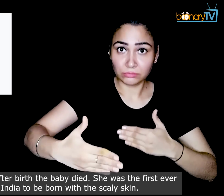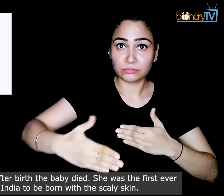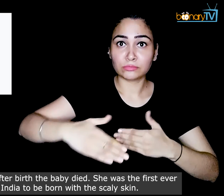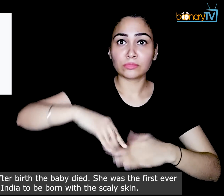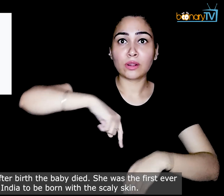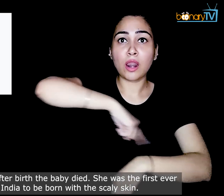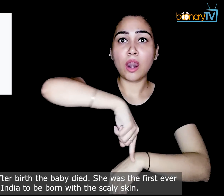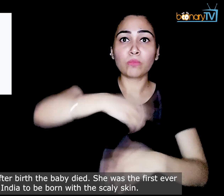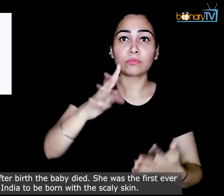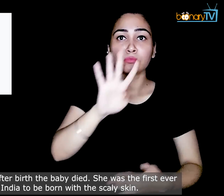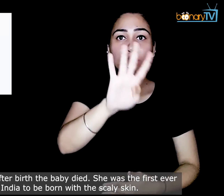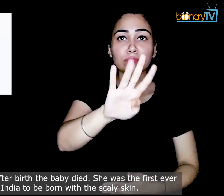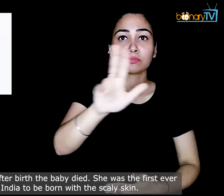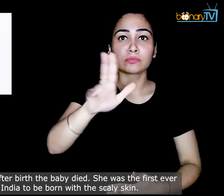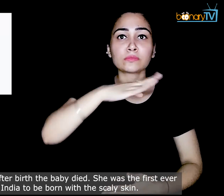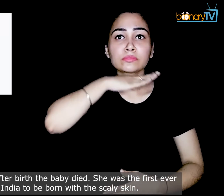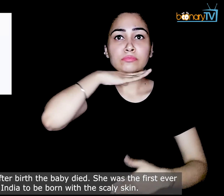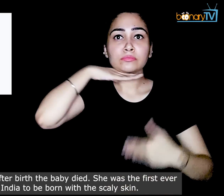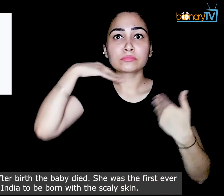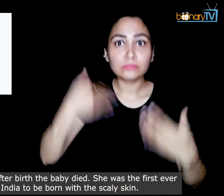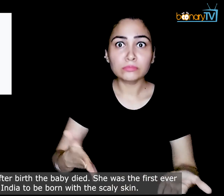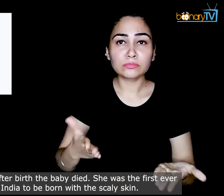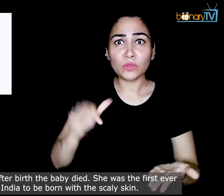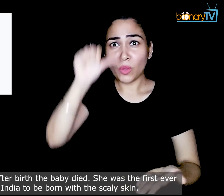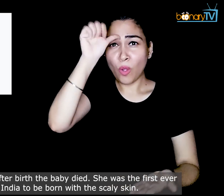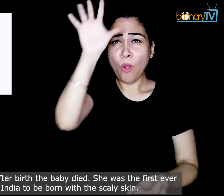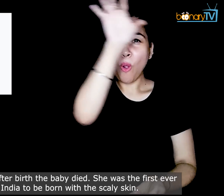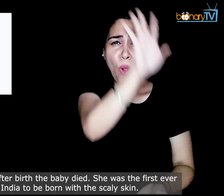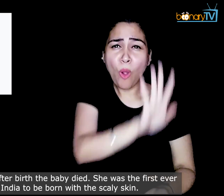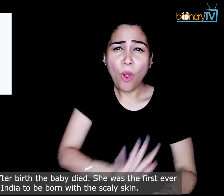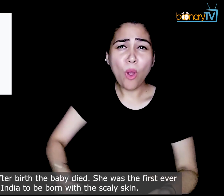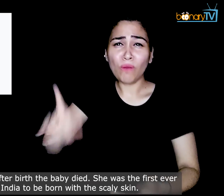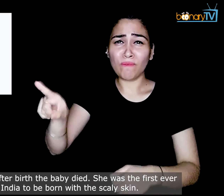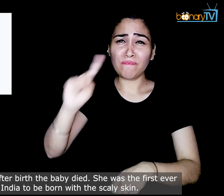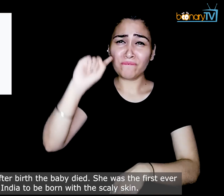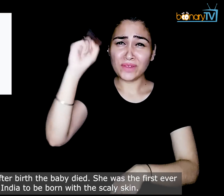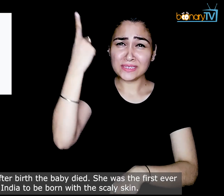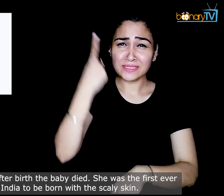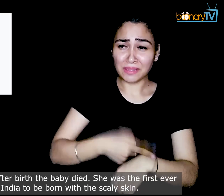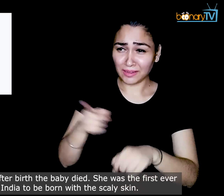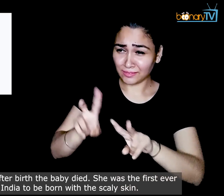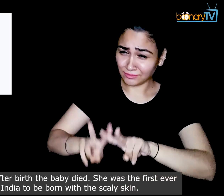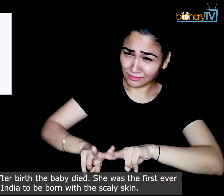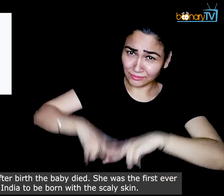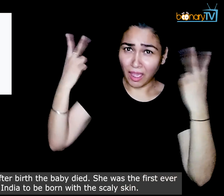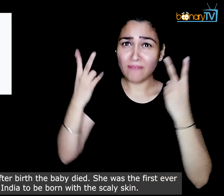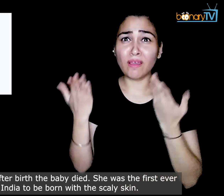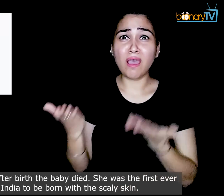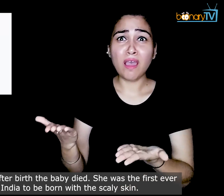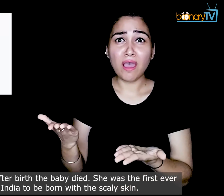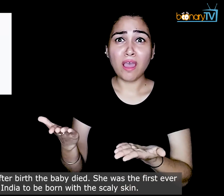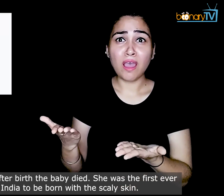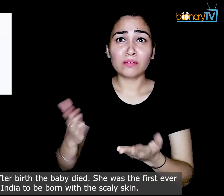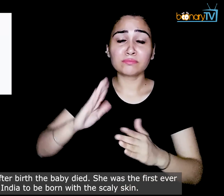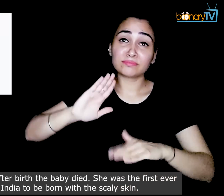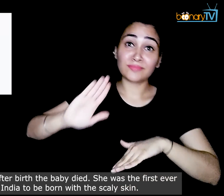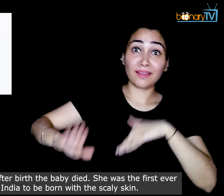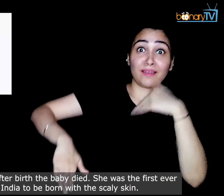Sadly, 48 hours after birth, the baby died. She was the first ever baby in India to be born with the scaly